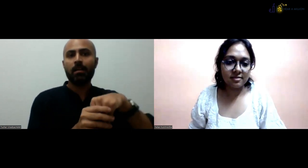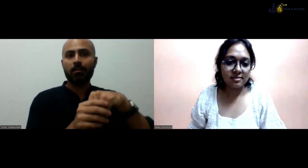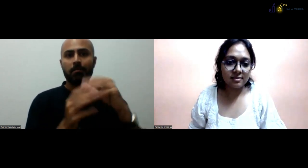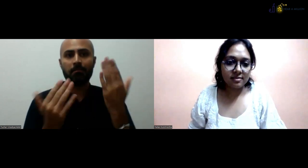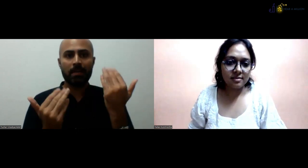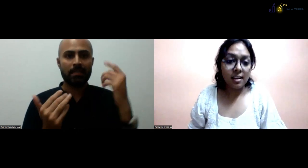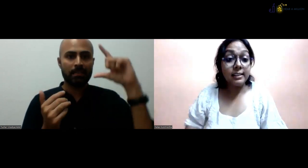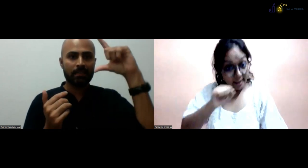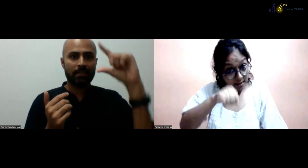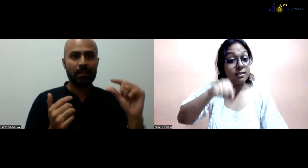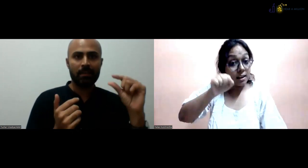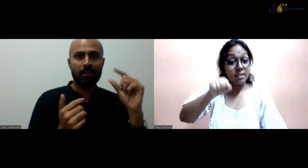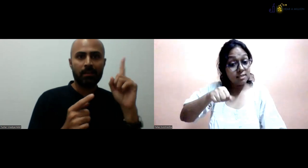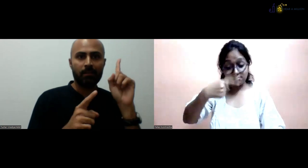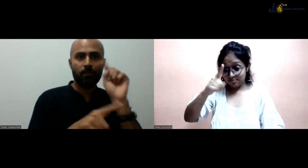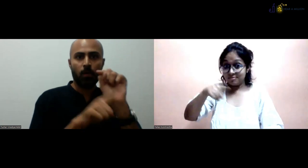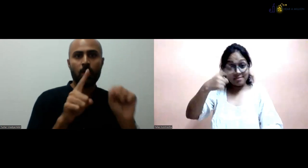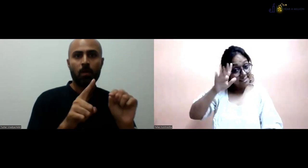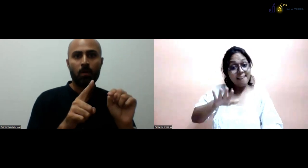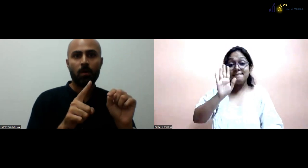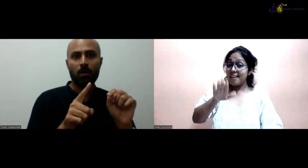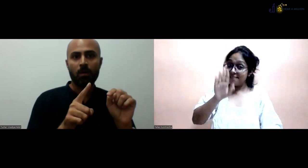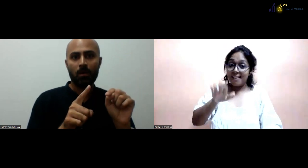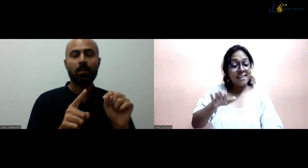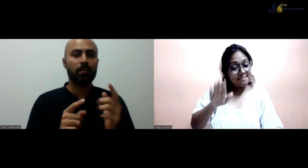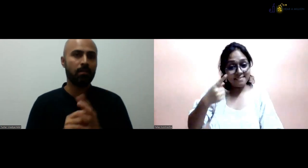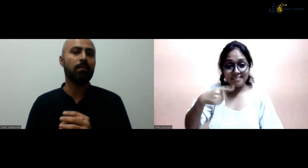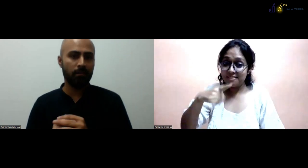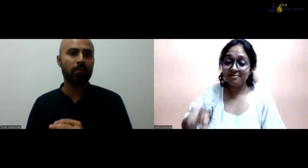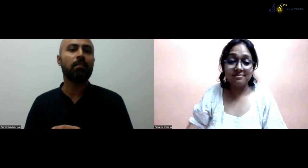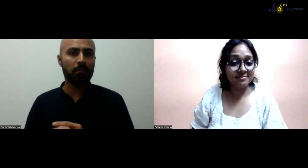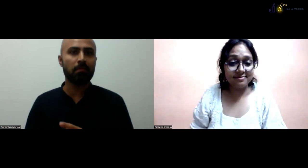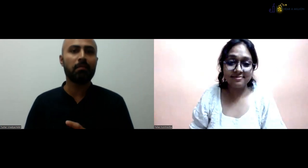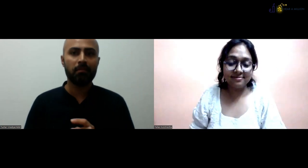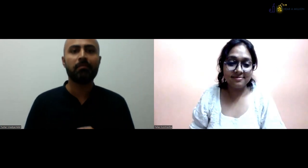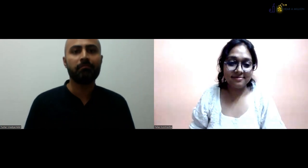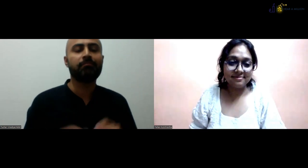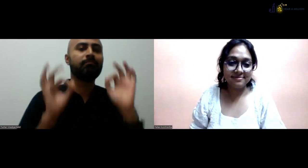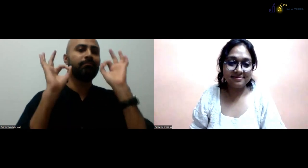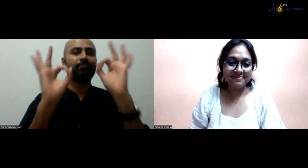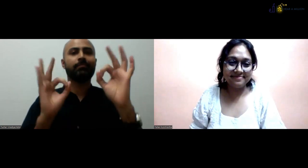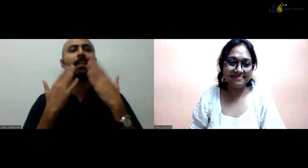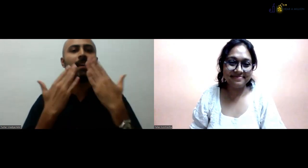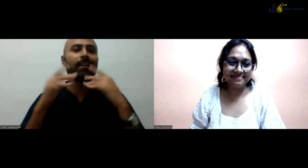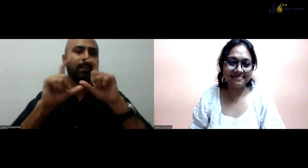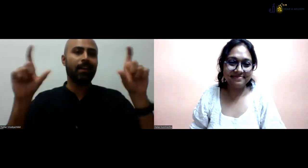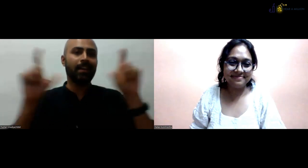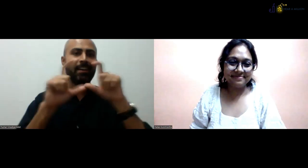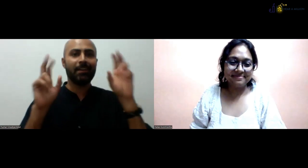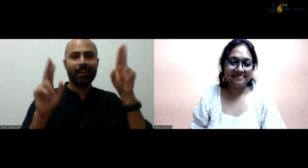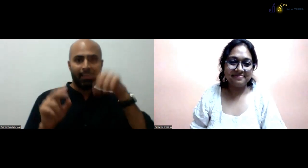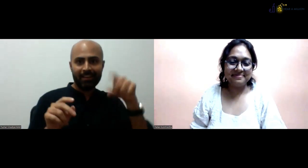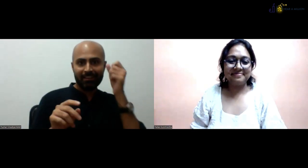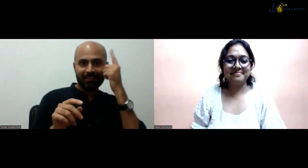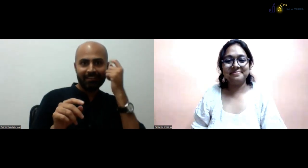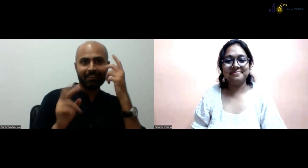So, does that mean that a reservation will also be there as the Supreme Court has informed? Yes, there would be the reservation as well, the one-person